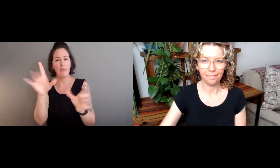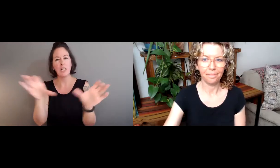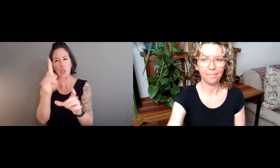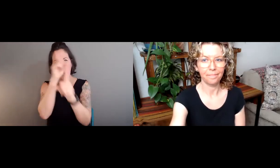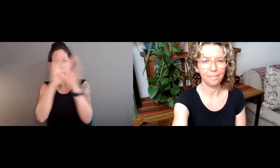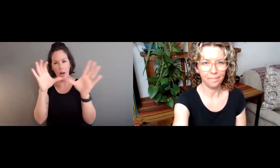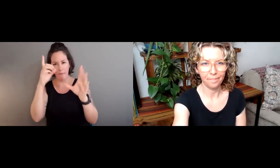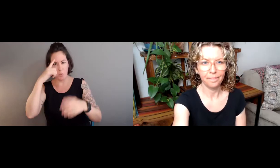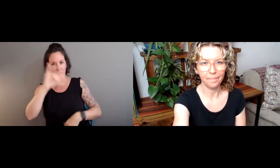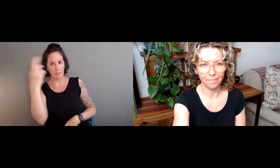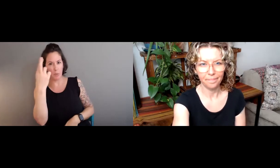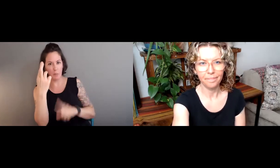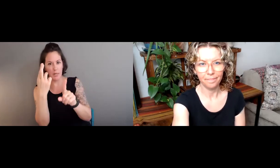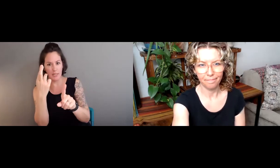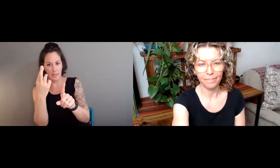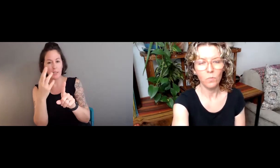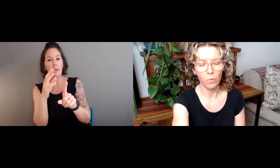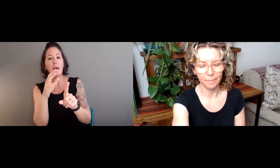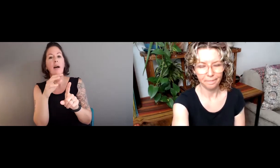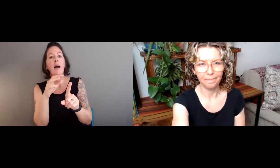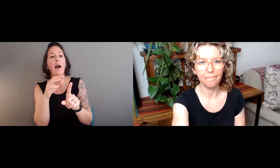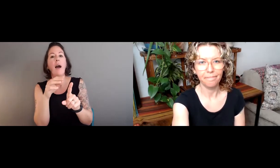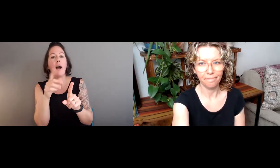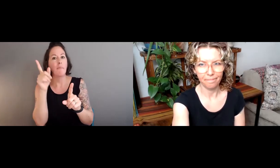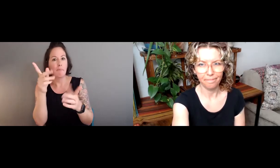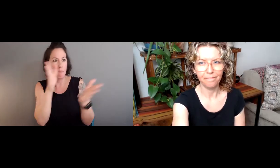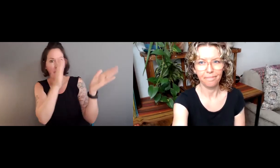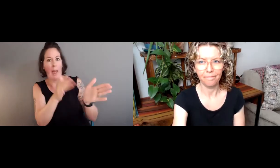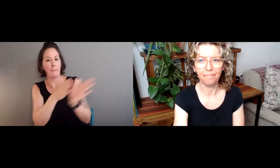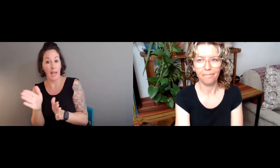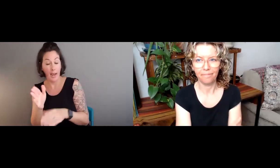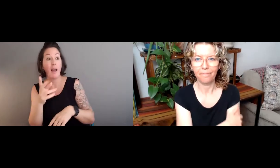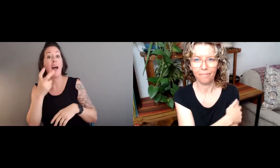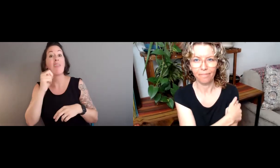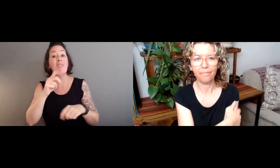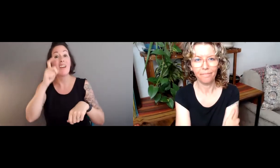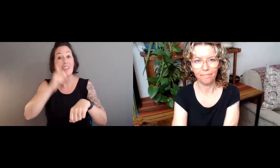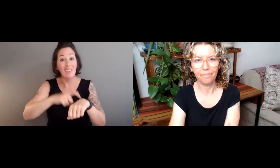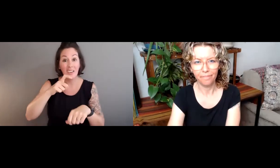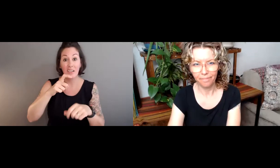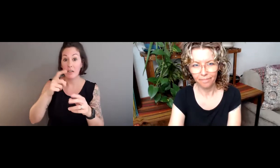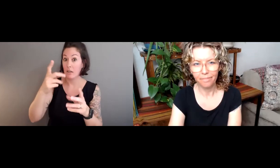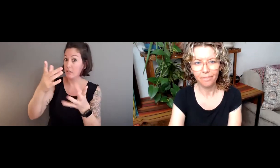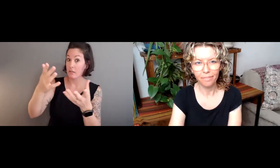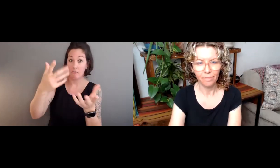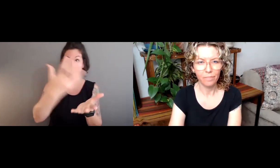And when people upload information online, they typically view their upload for a specific purpose.